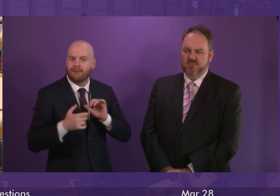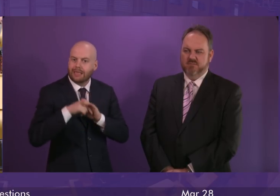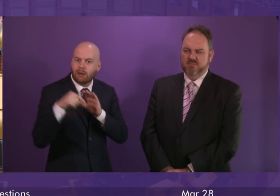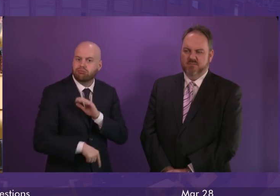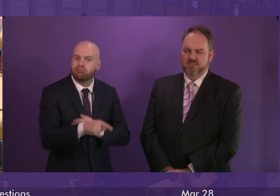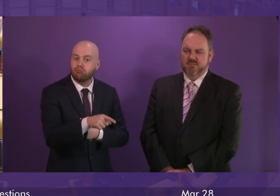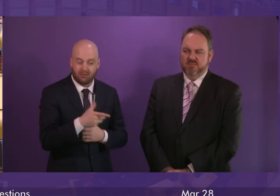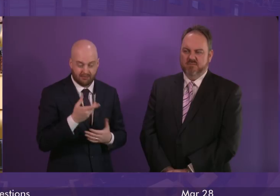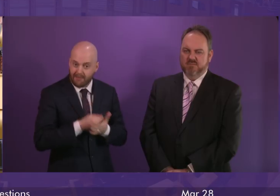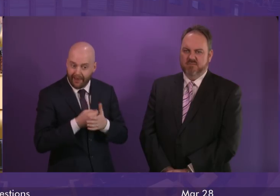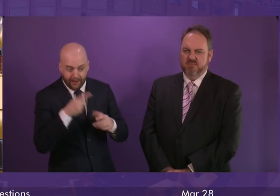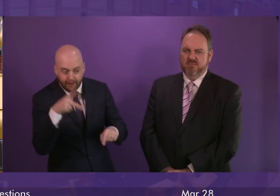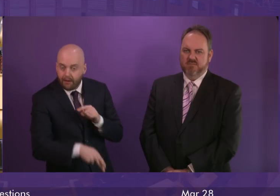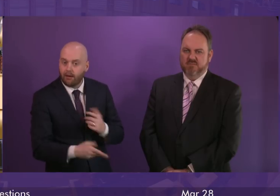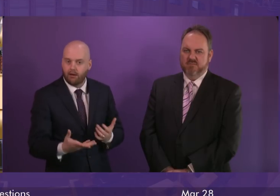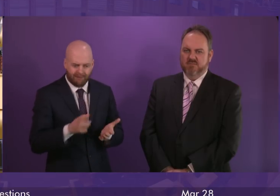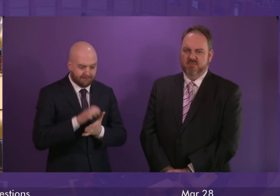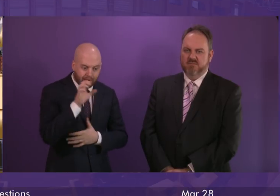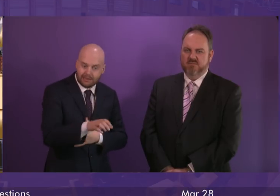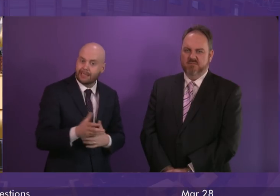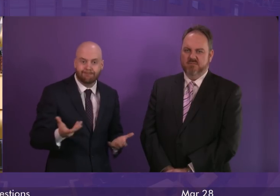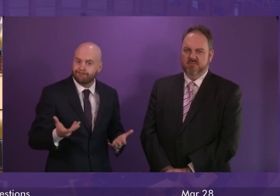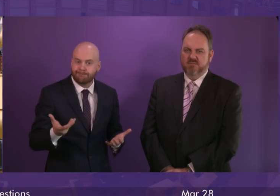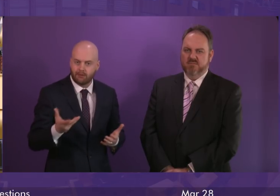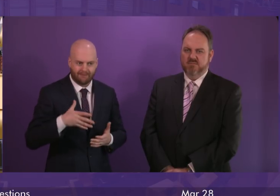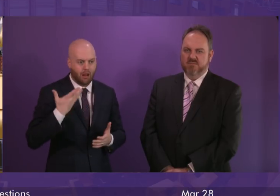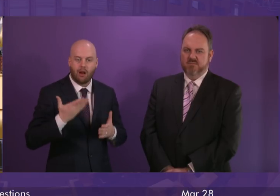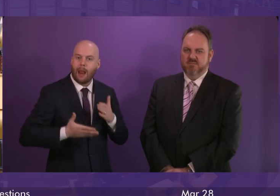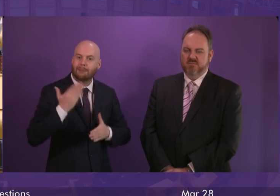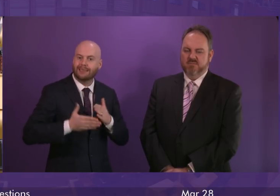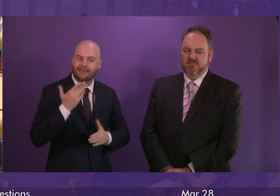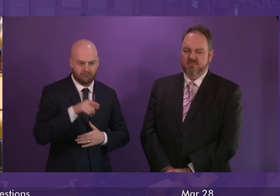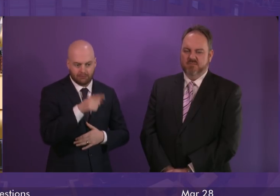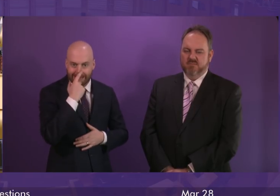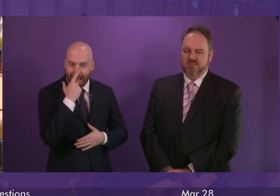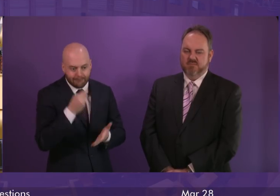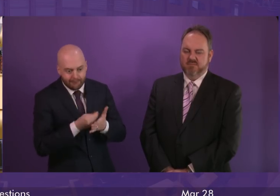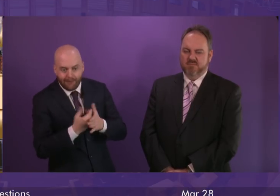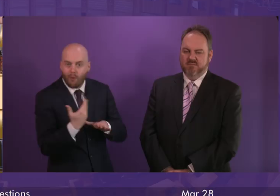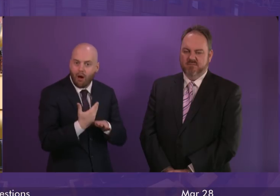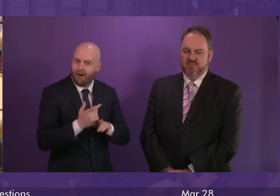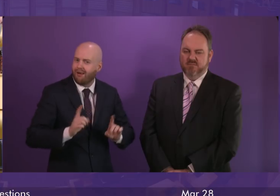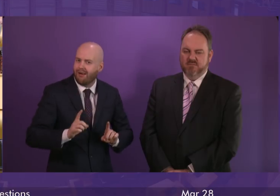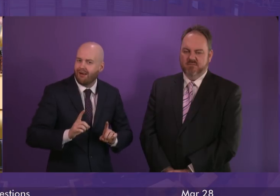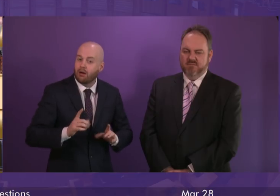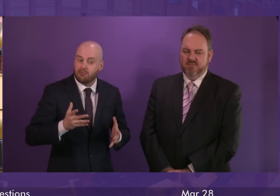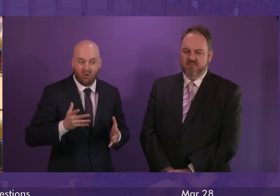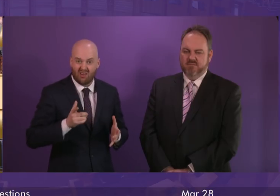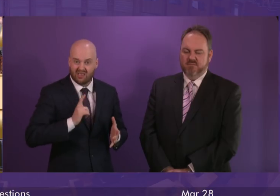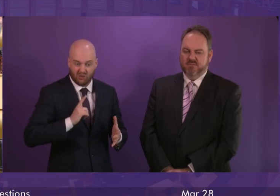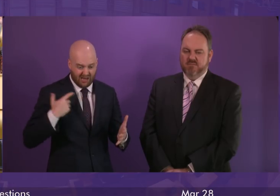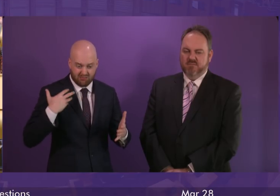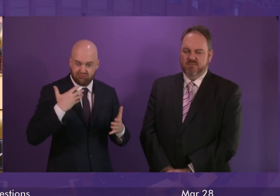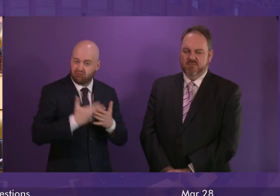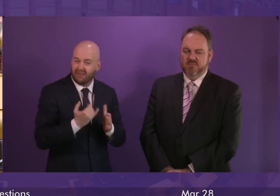reductions in block grant funding and limits on their ability to raise revenue but mitigation comes at a price and is not sustainable.